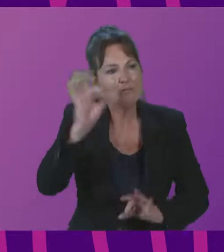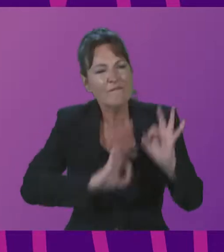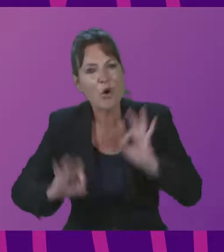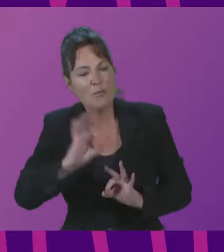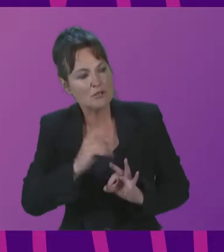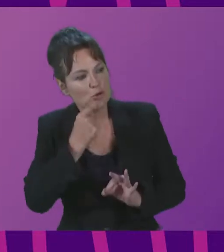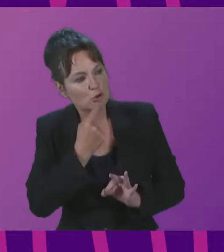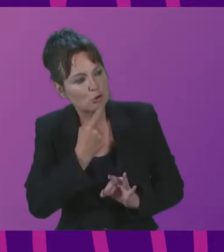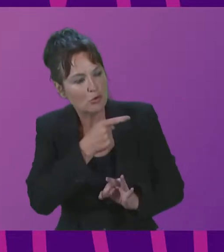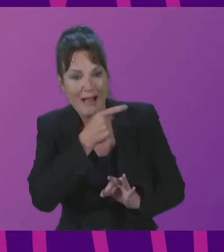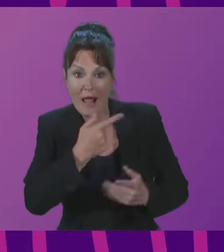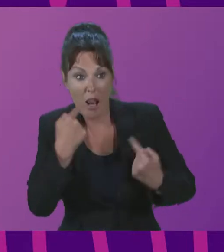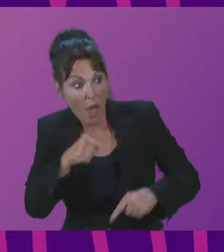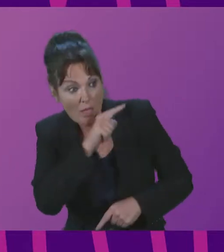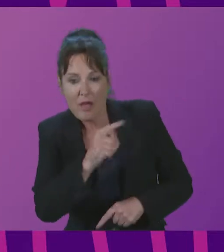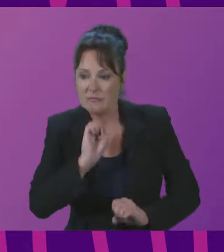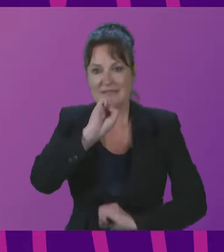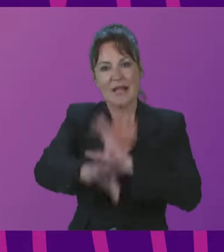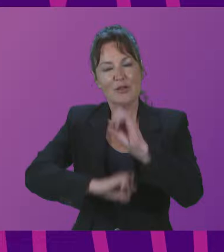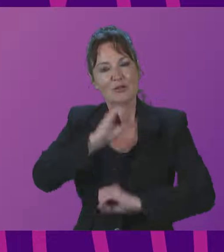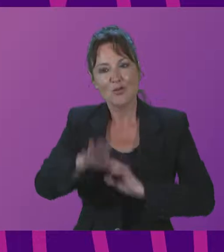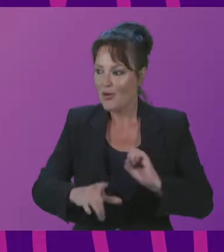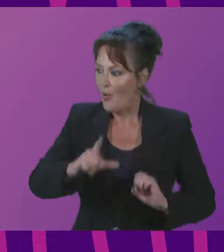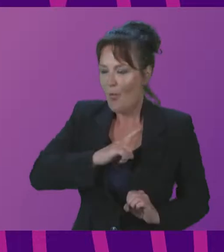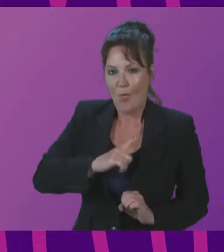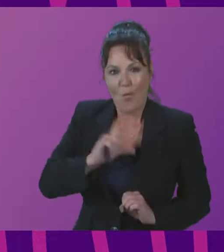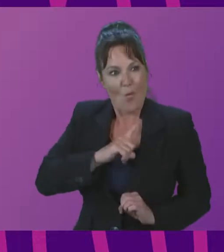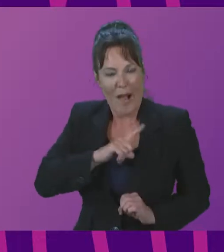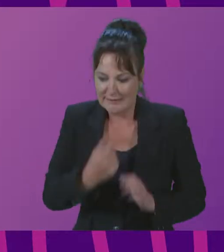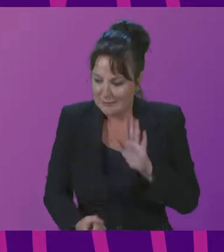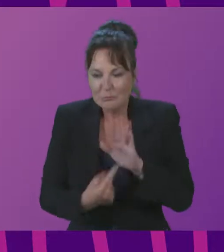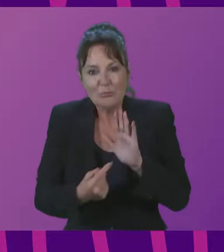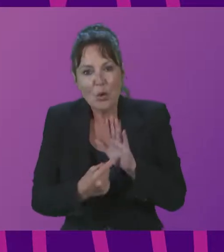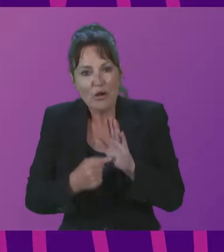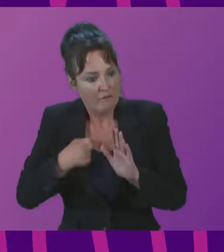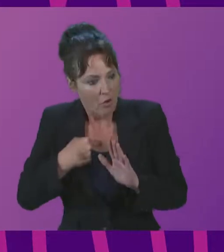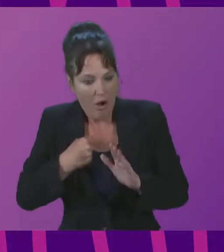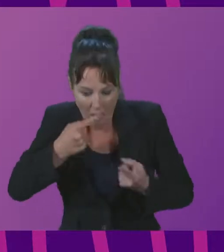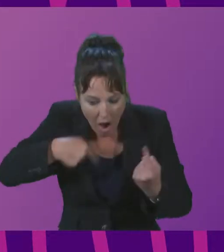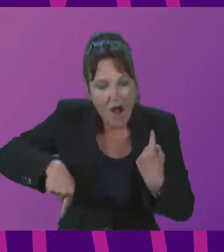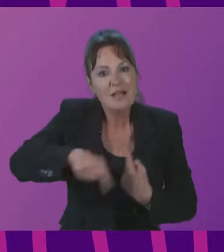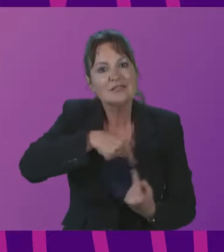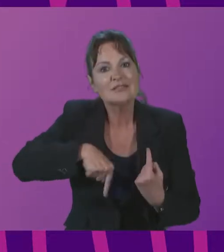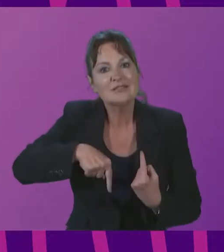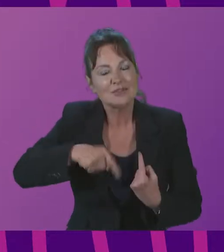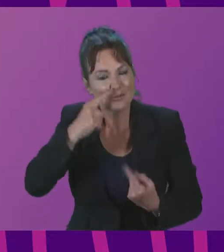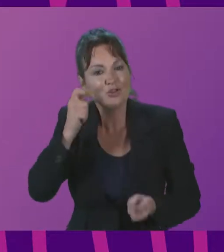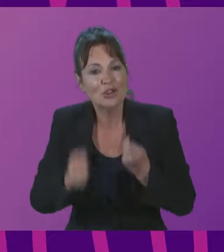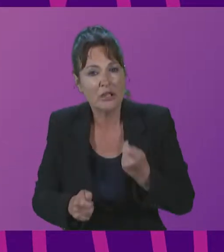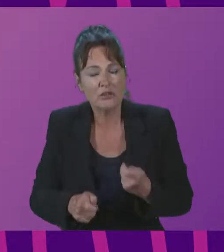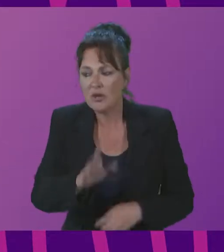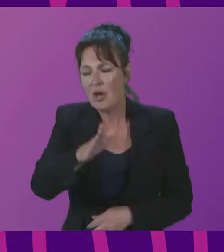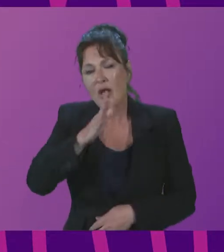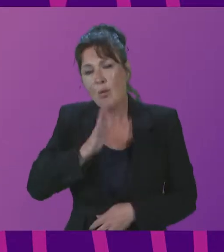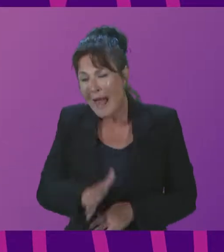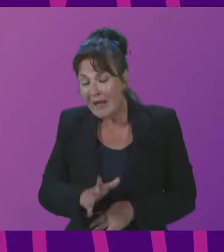And to be sustainable, community involvement needs to be at the heart of our work. We need to see people as communities rather than audiences, identify